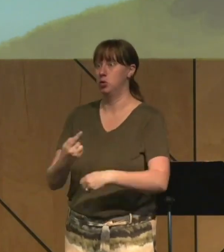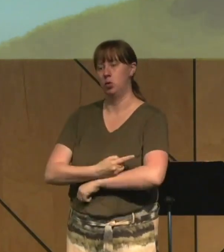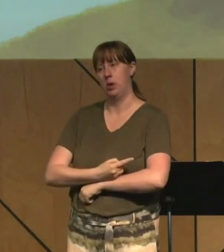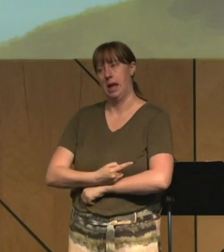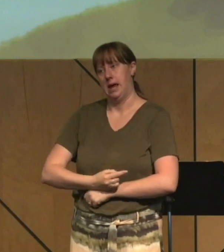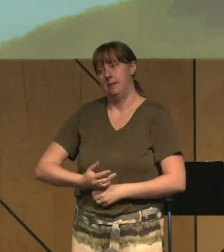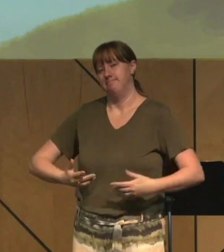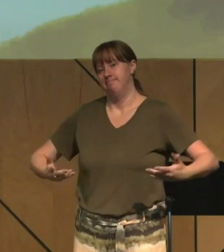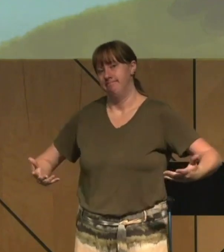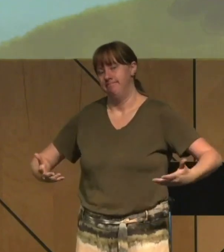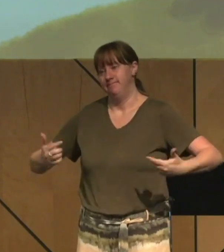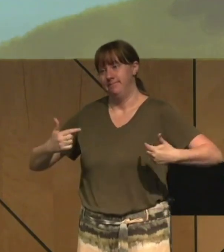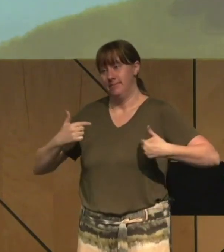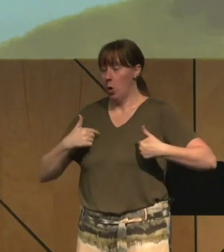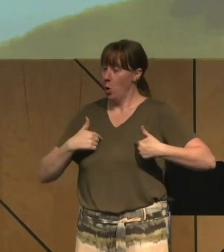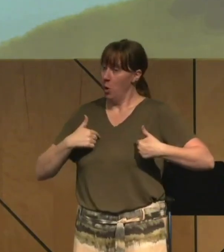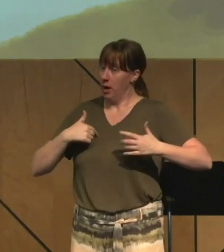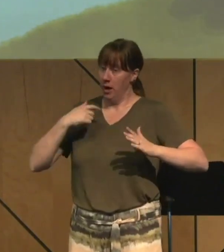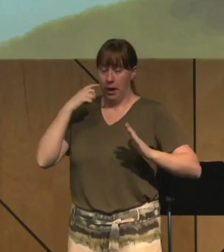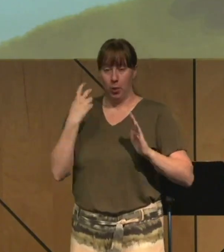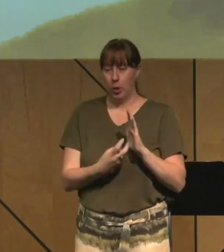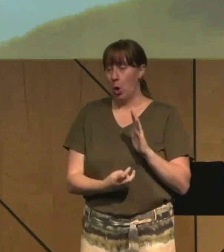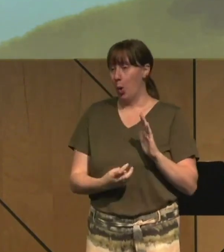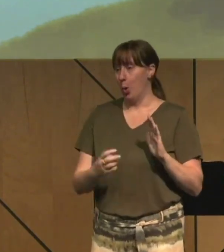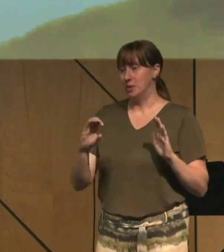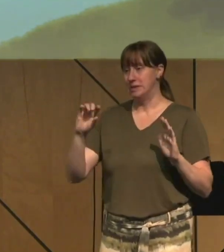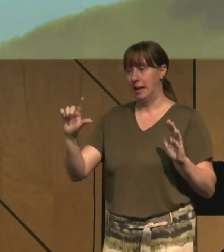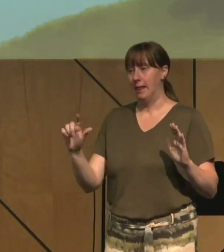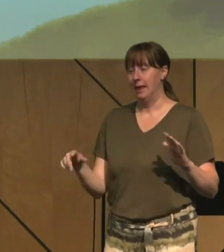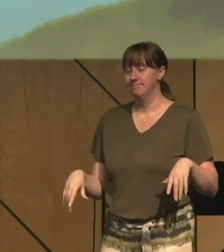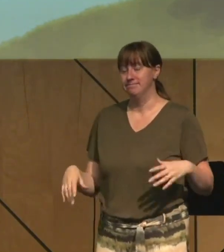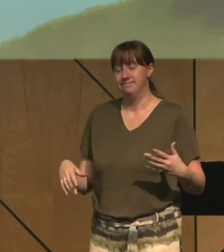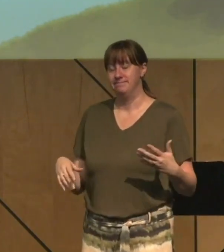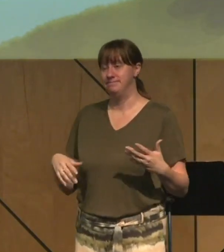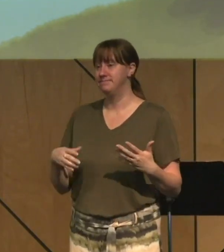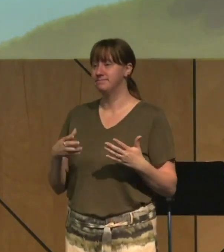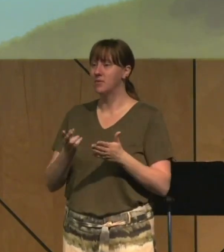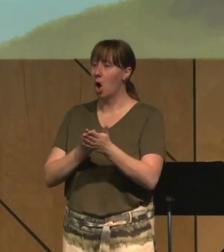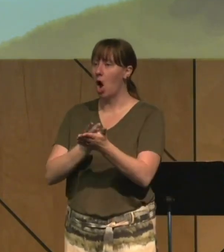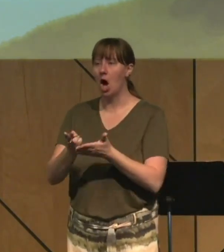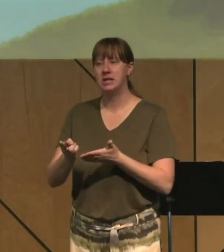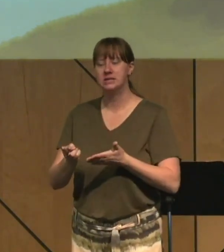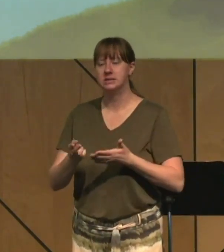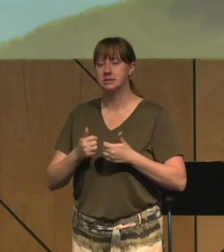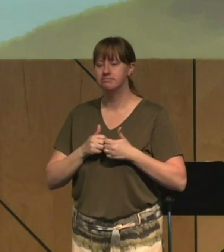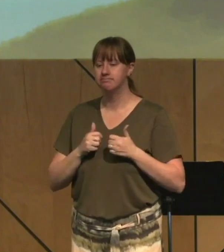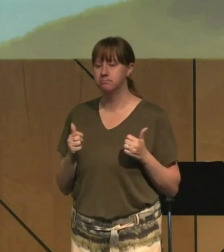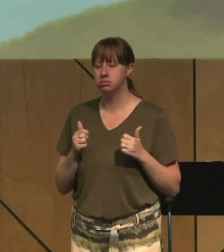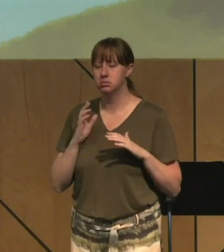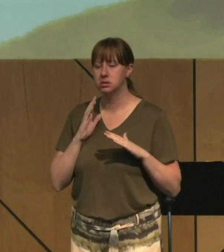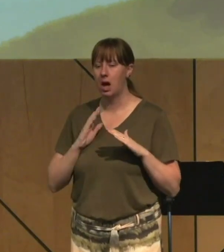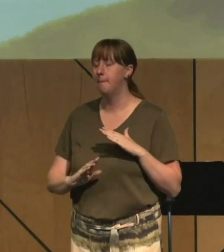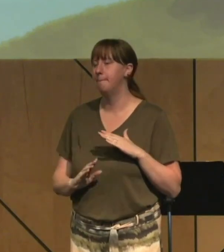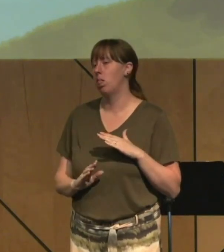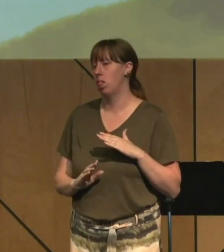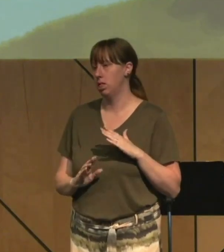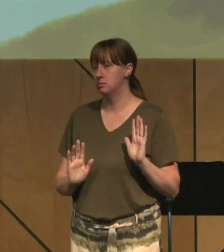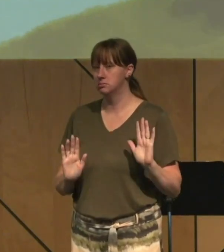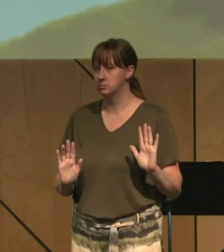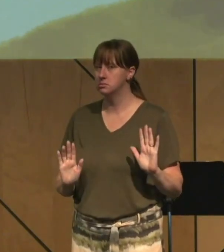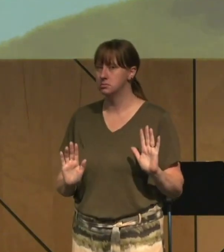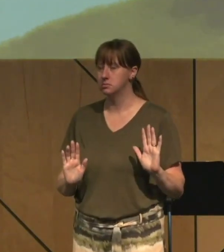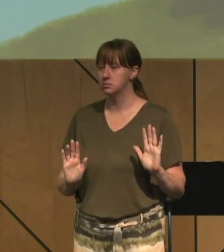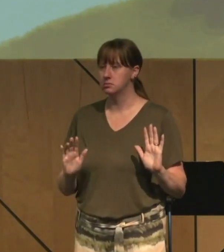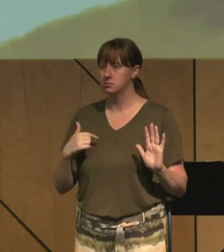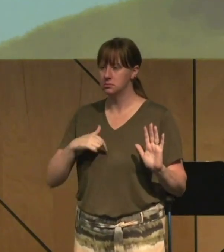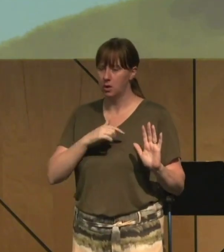into this passage, City Light, honest and humble. And what we're going to find, we're going to be listening in to this conversation